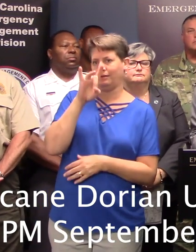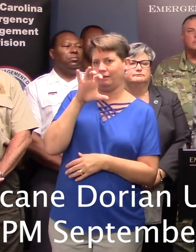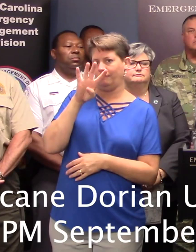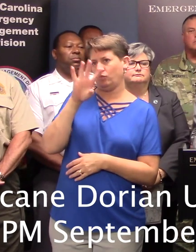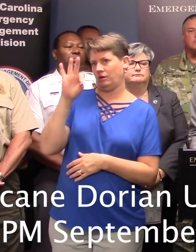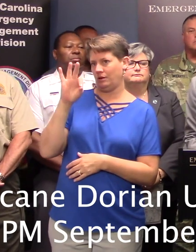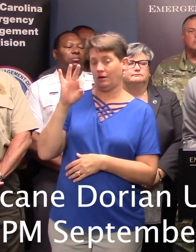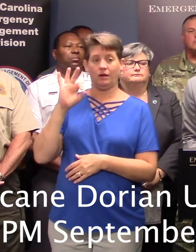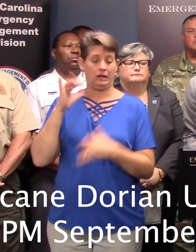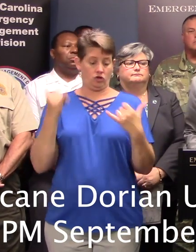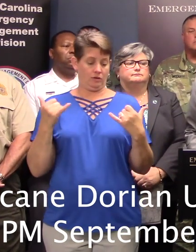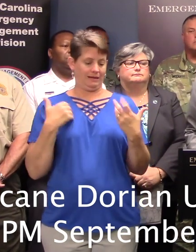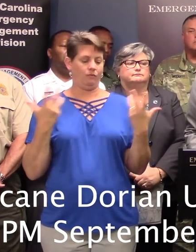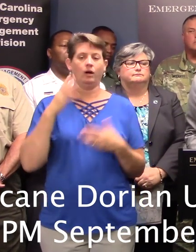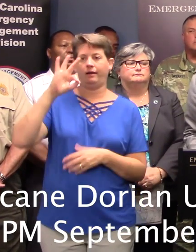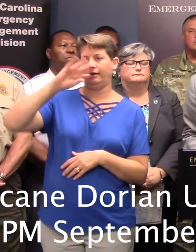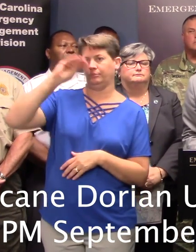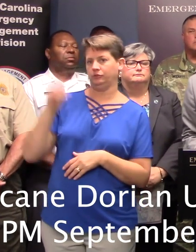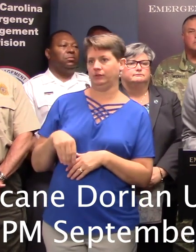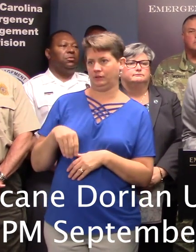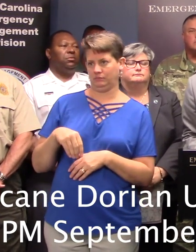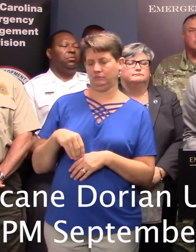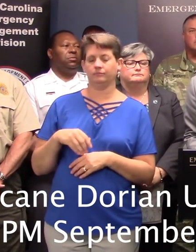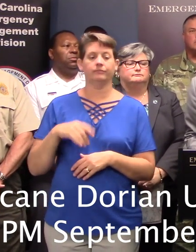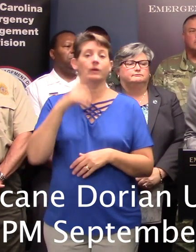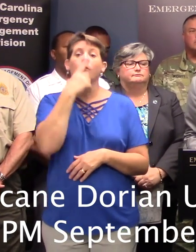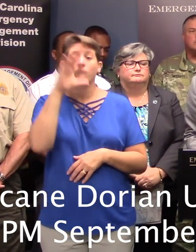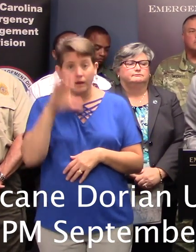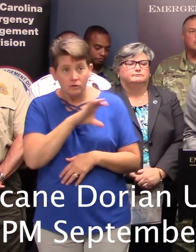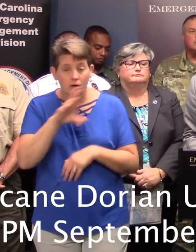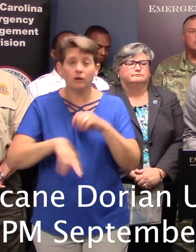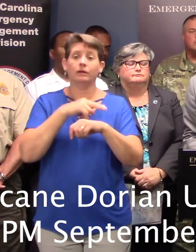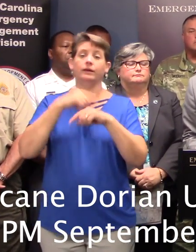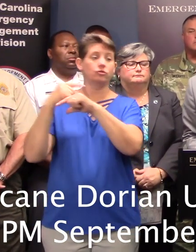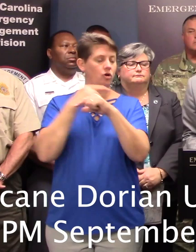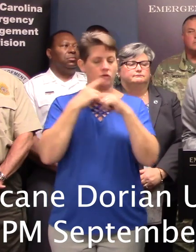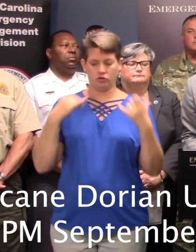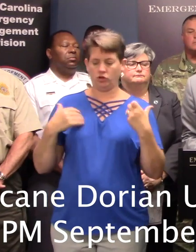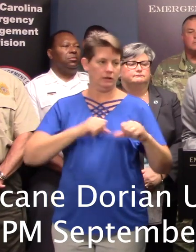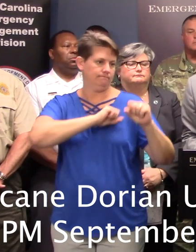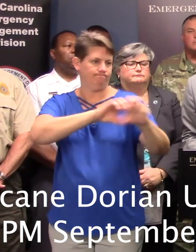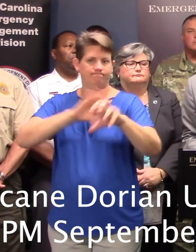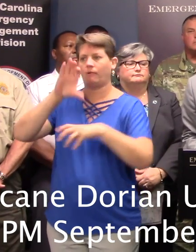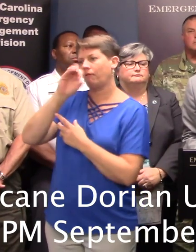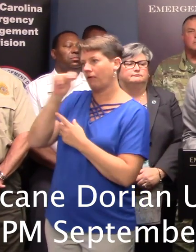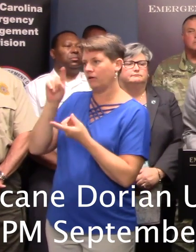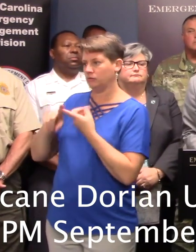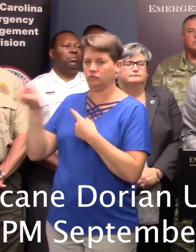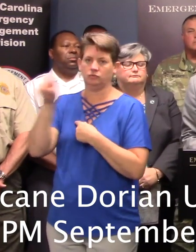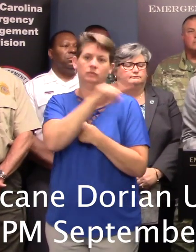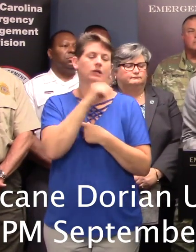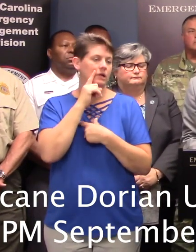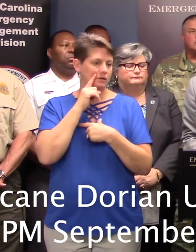at 9% of that capacity. The Red Cross and National Guard are actively working to transport cots to shelters now. We are tracking these efforts.